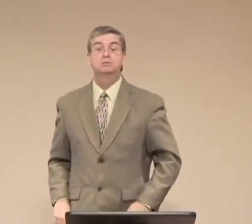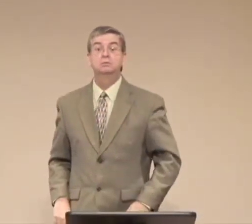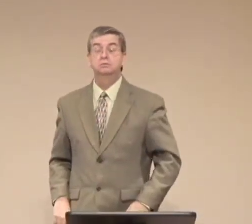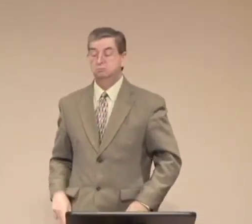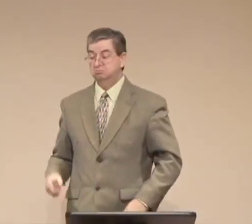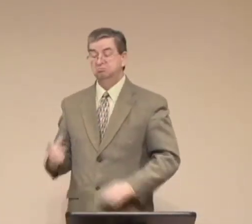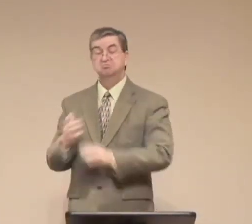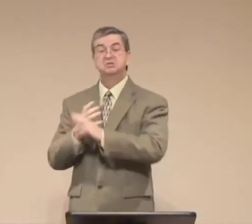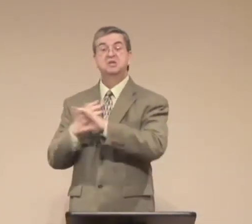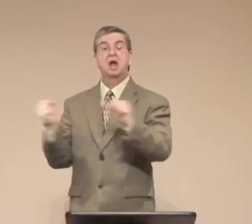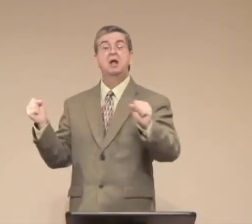experience.